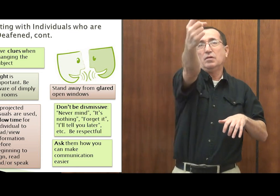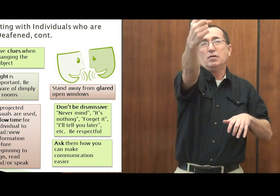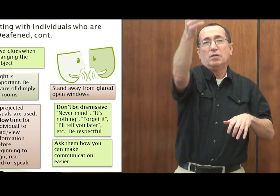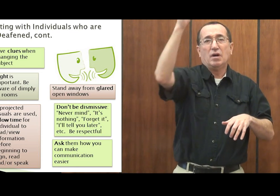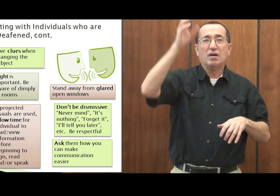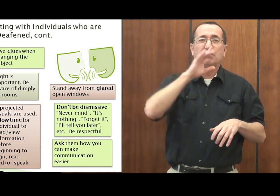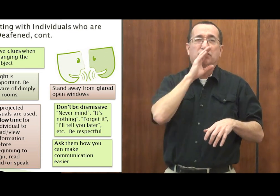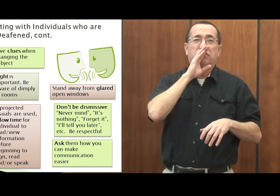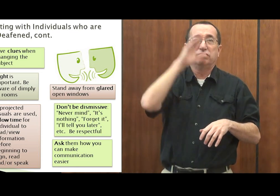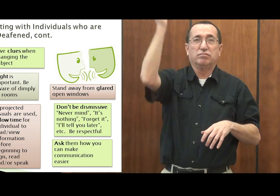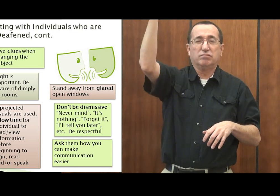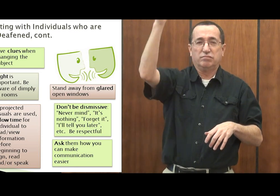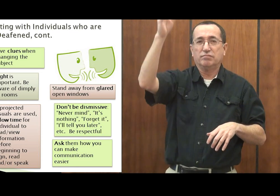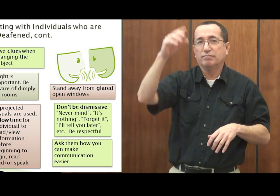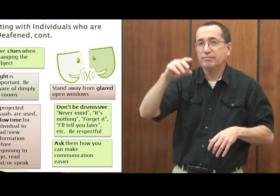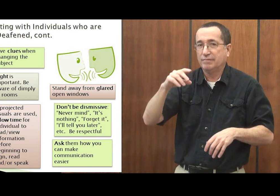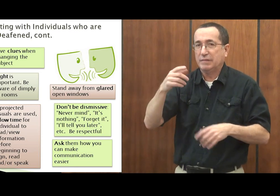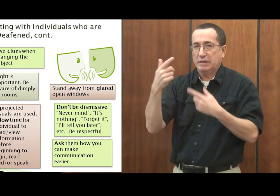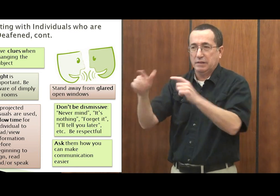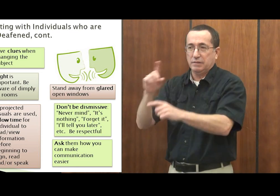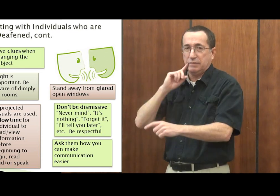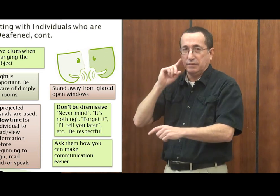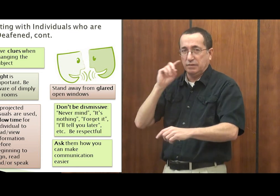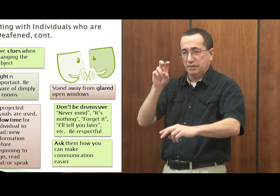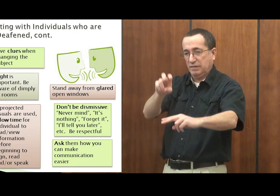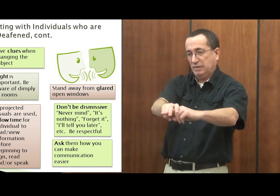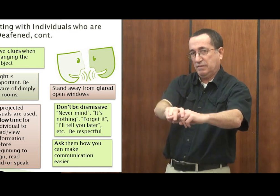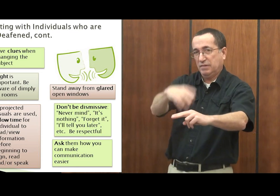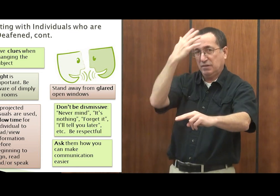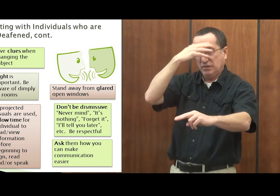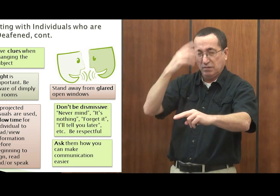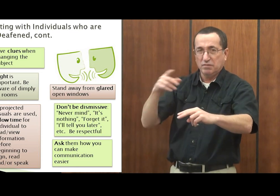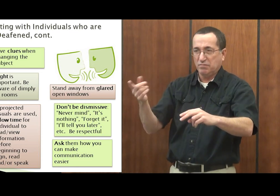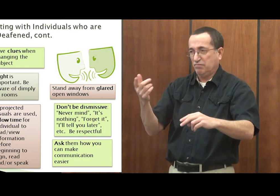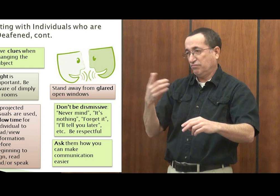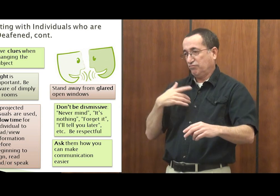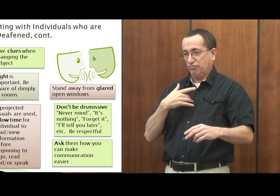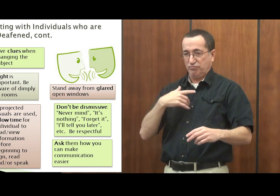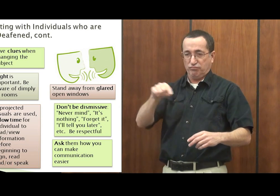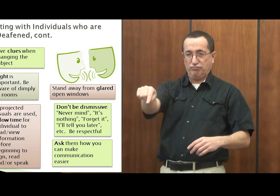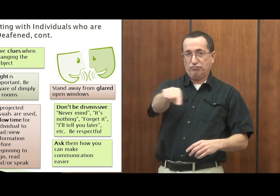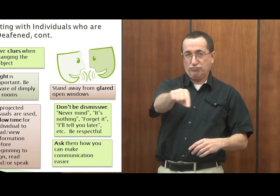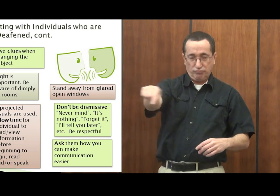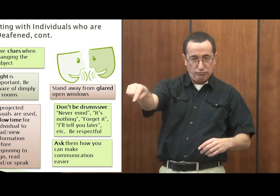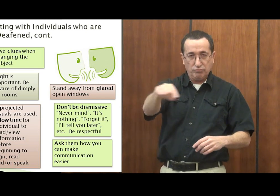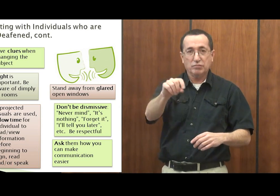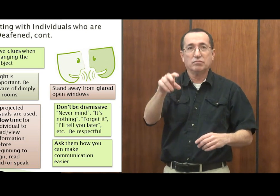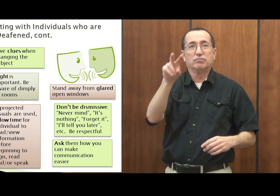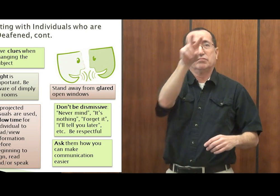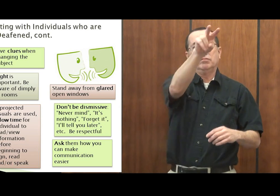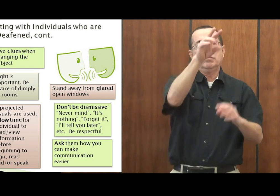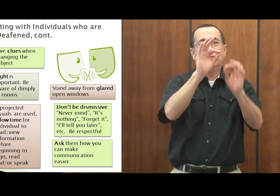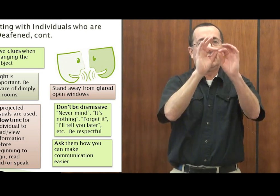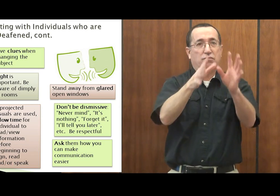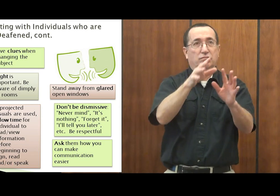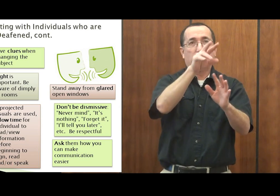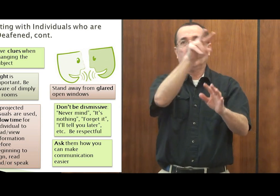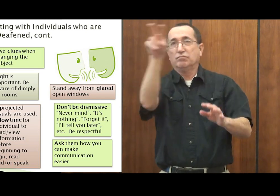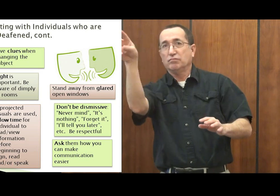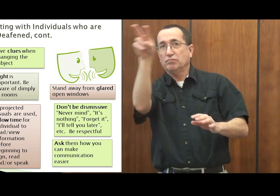auditorium and there's a speaker up front, let the deaf person sit in the front rows. They prefer that. That way they can look